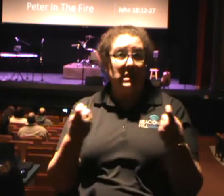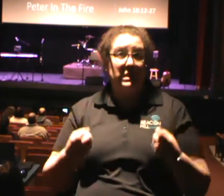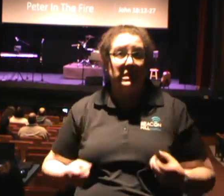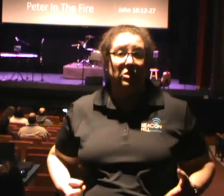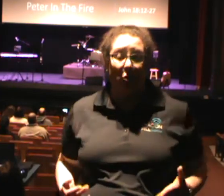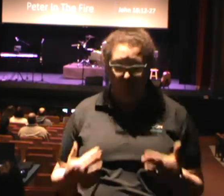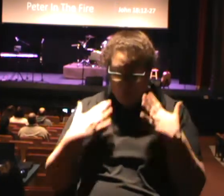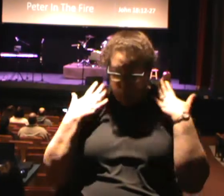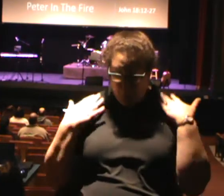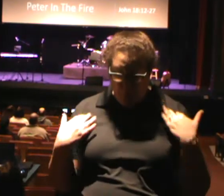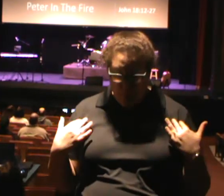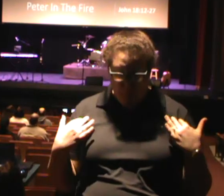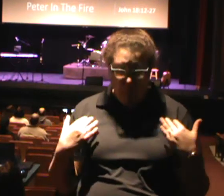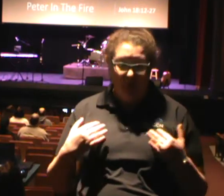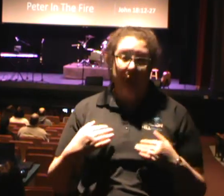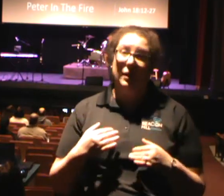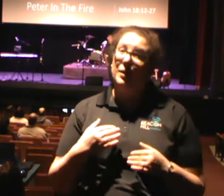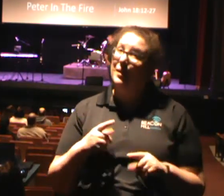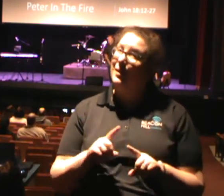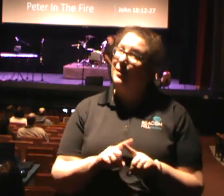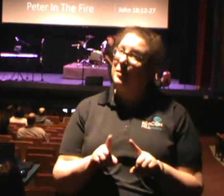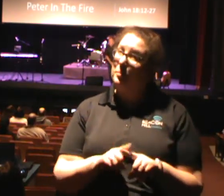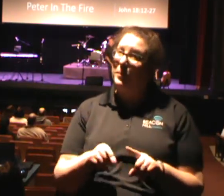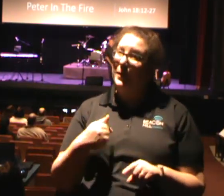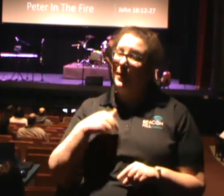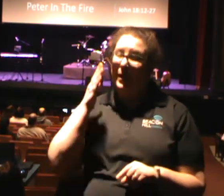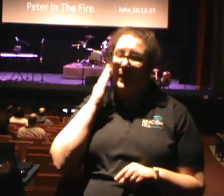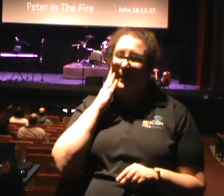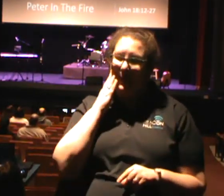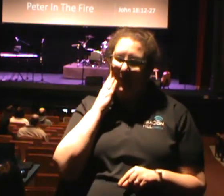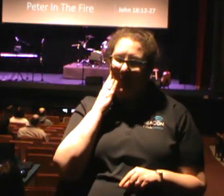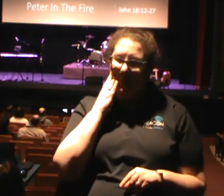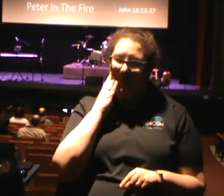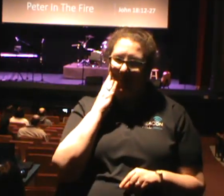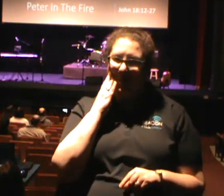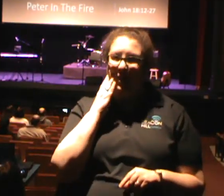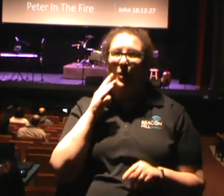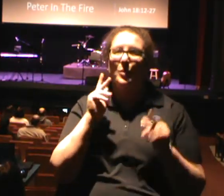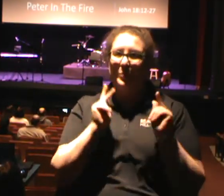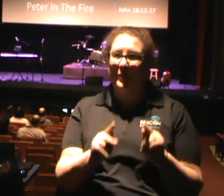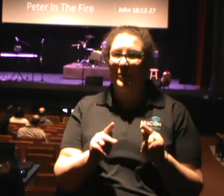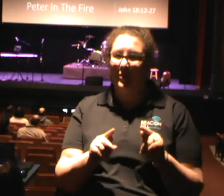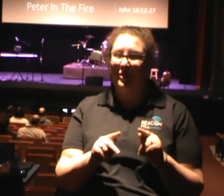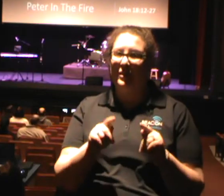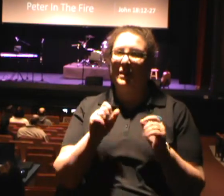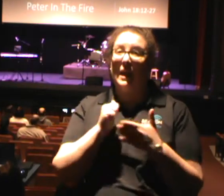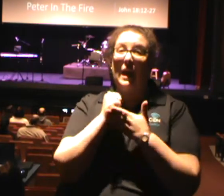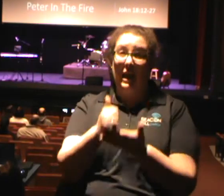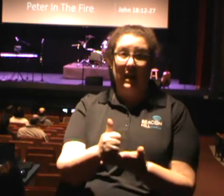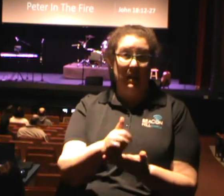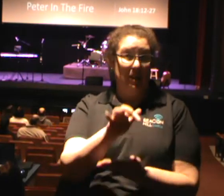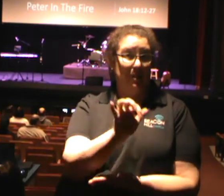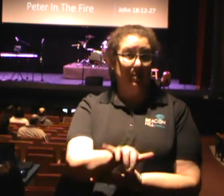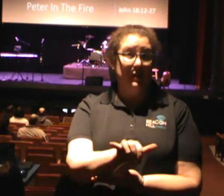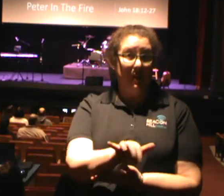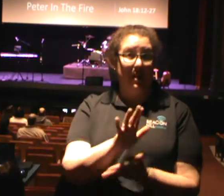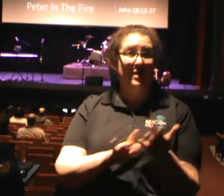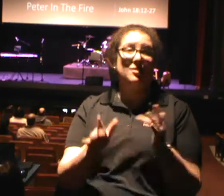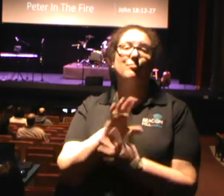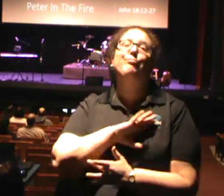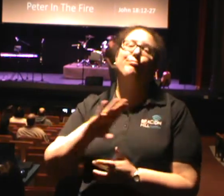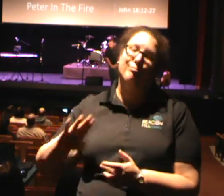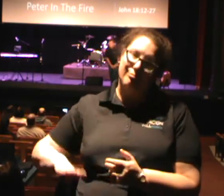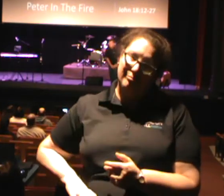for you this morning. And I know a guy who can get you out of that in the name of Jesus Christ. You know when you look at scripture,